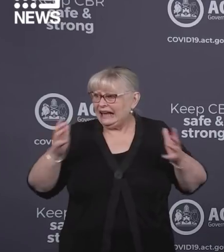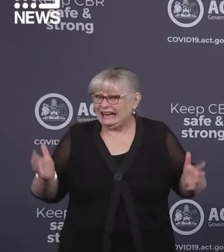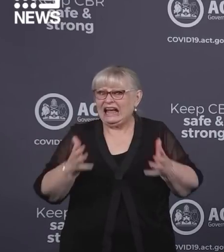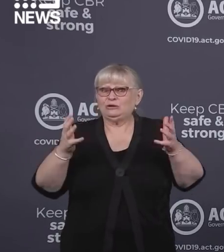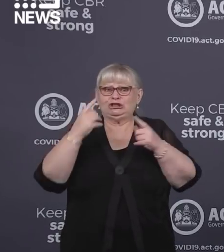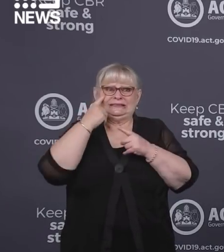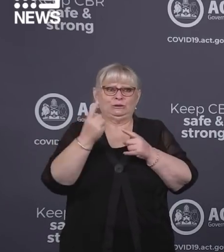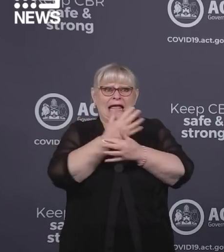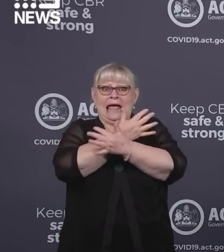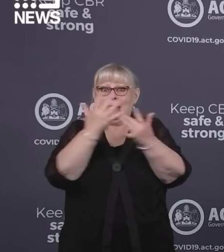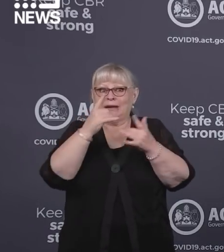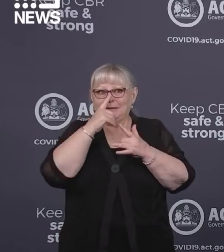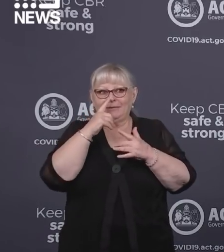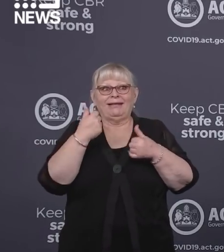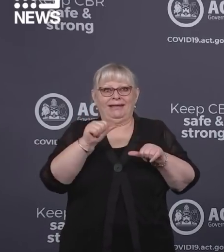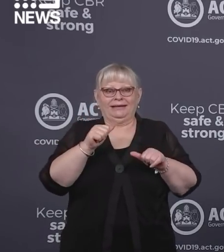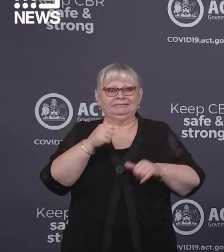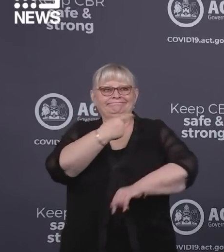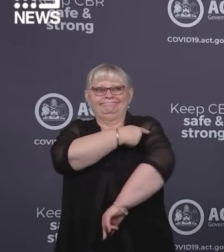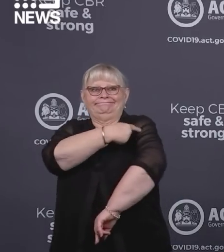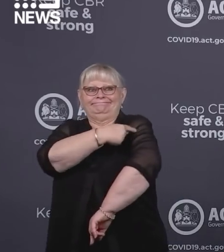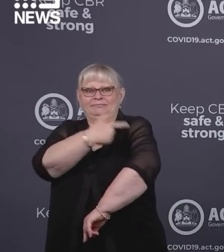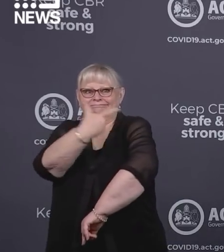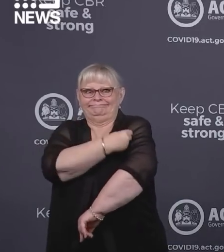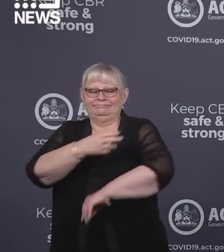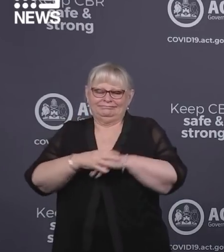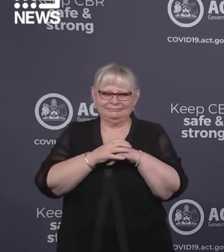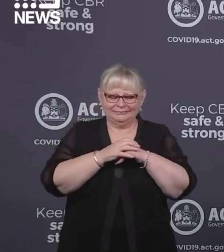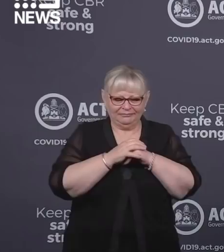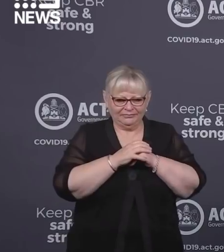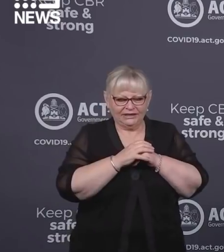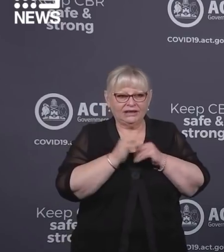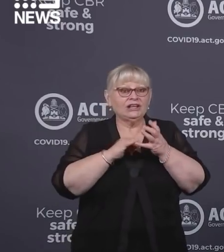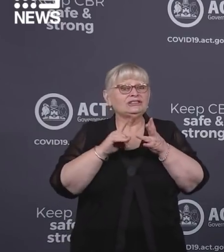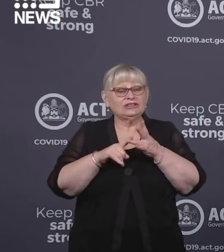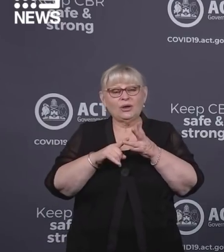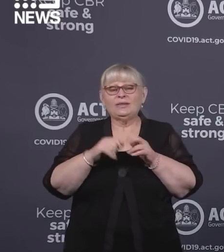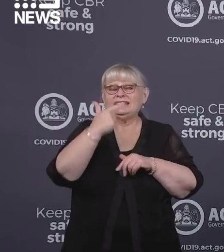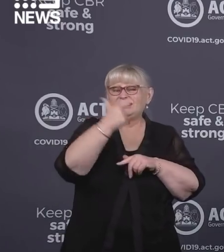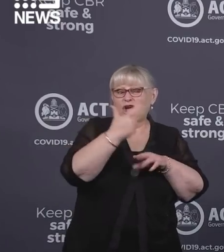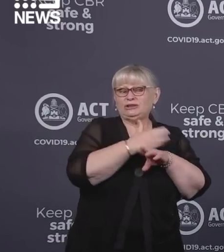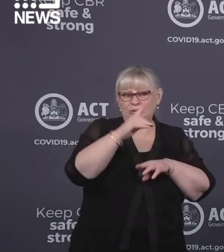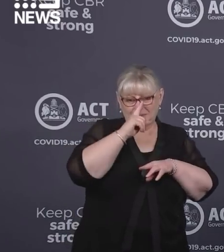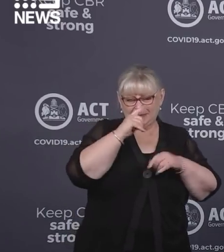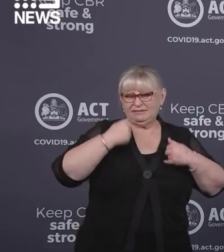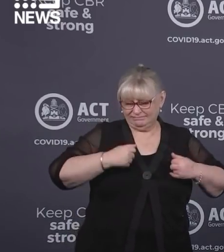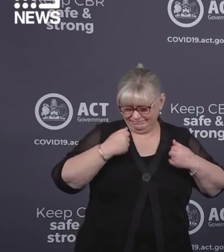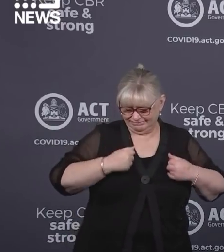coming forward to get vaccinated. So in summary 19 new cases,